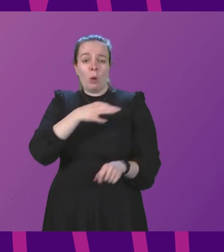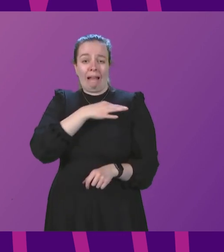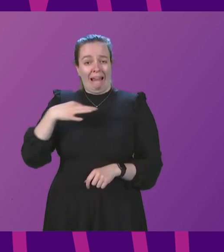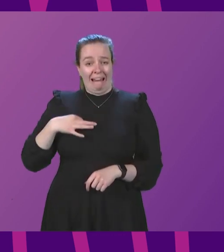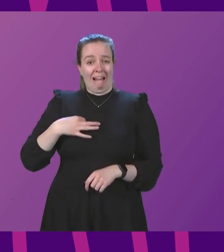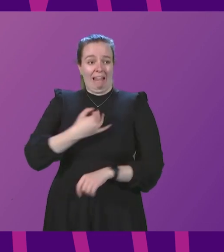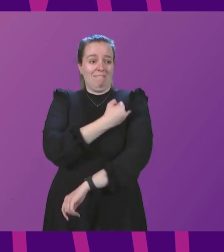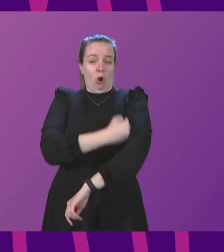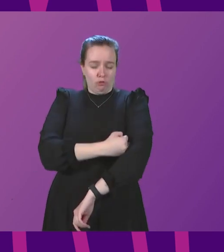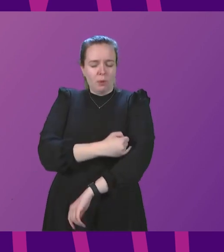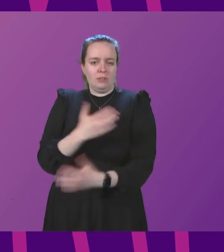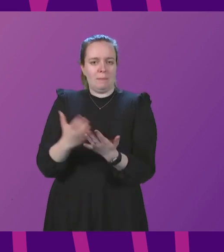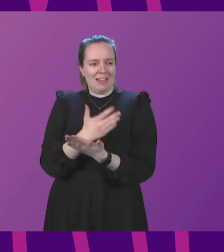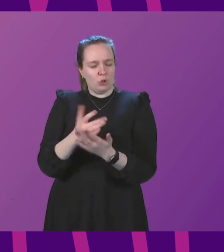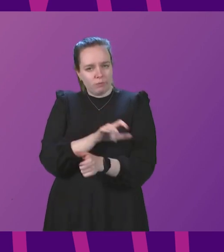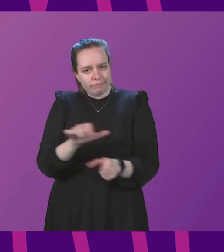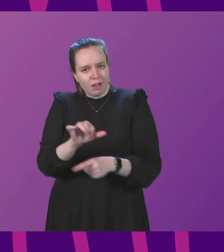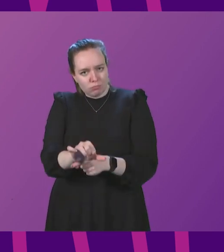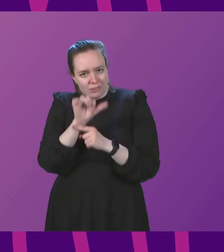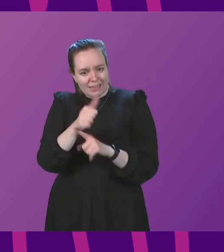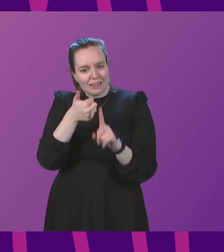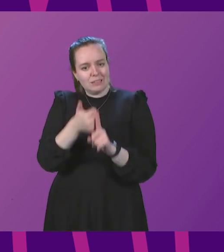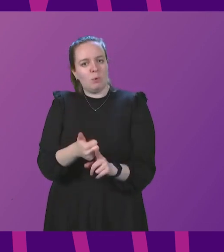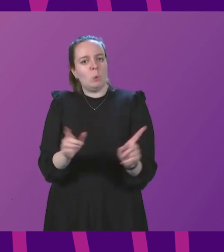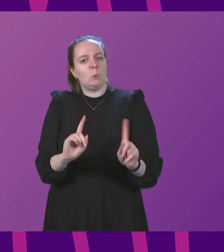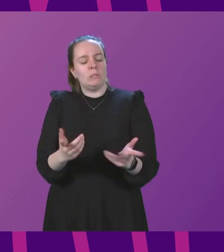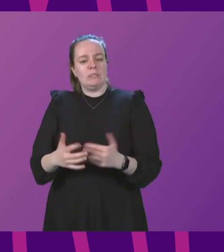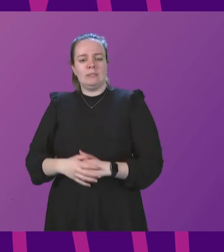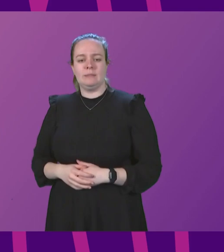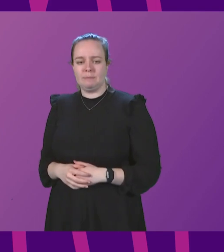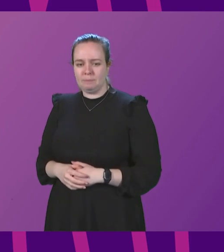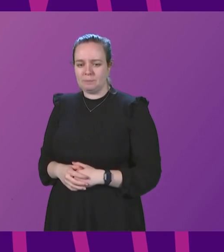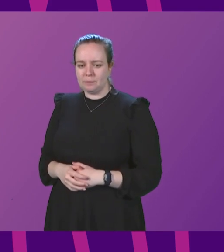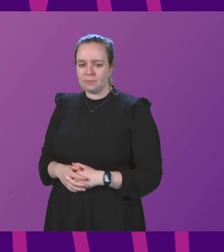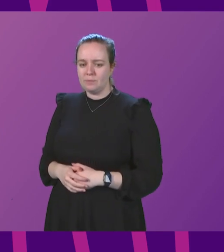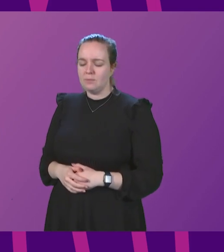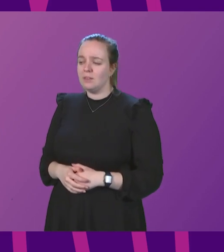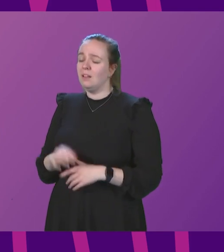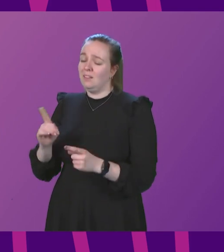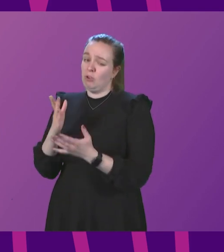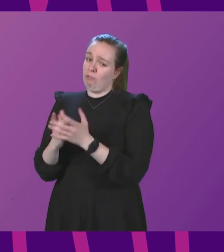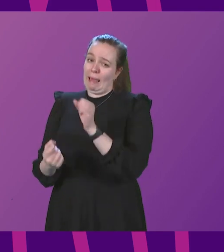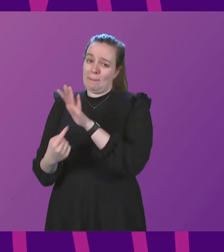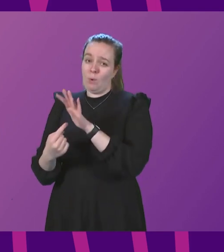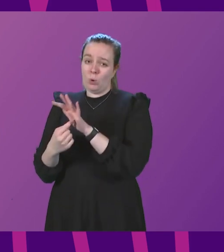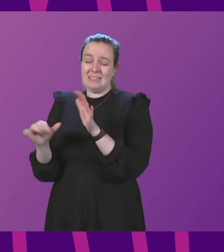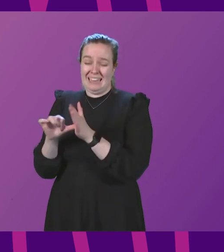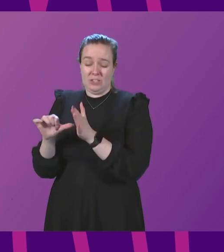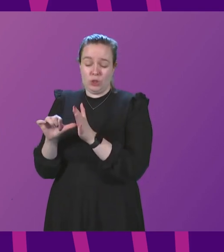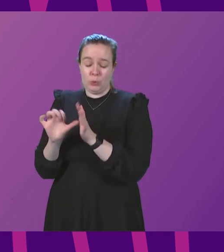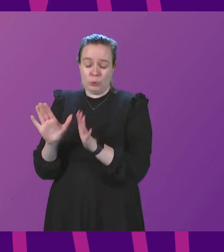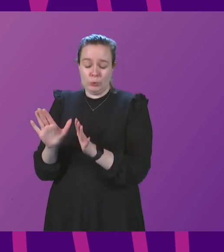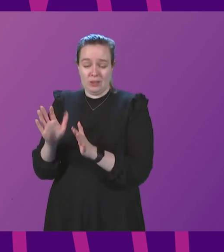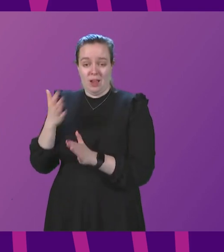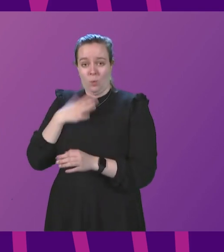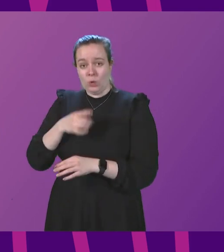and ensure that they continue to be protected and supported First Minister This is a really important issue actually and